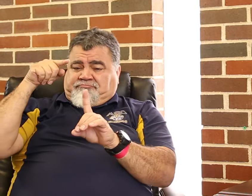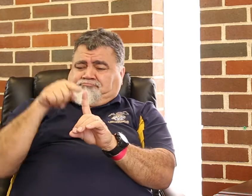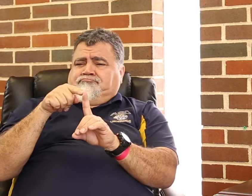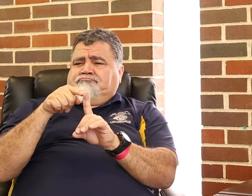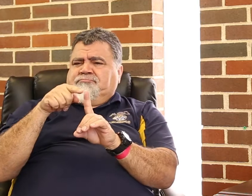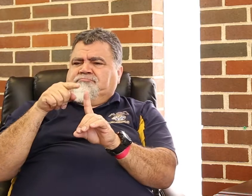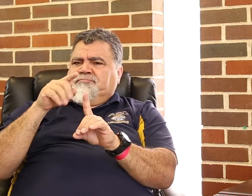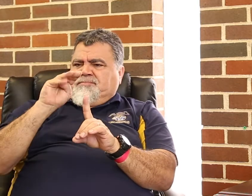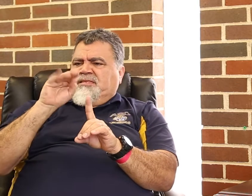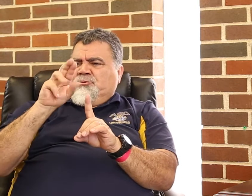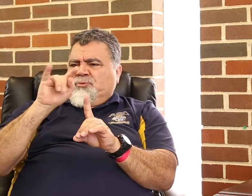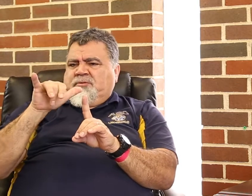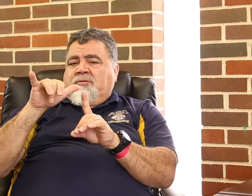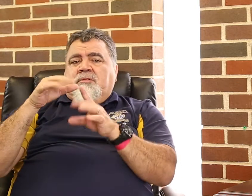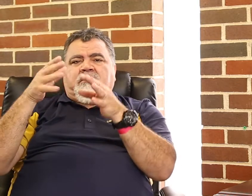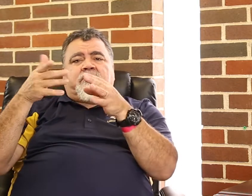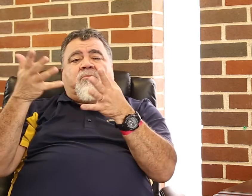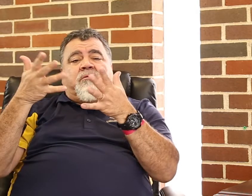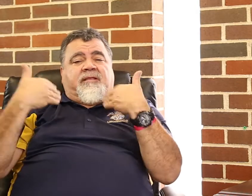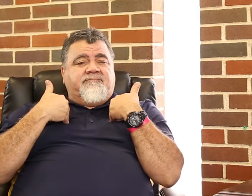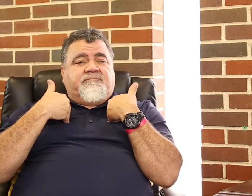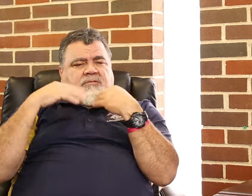or being disabled or a minority.